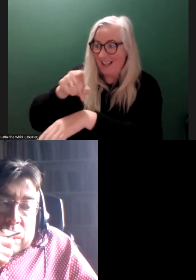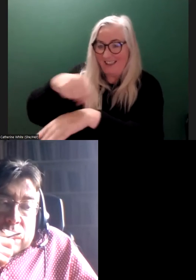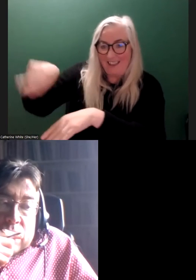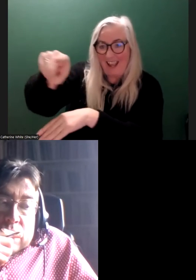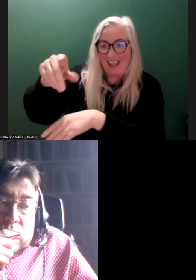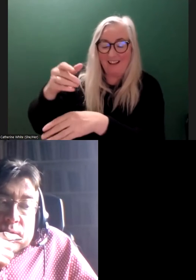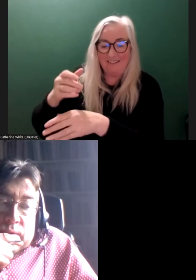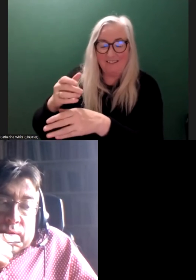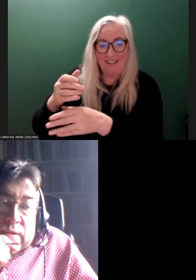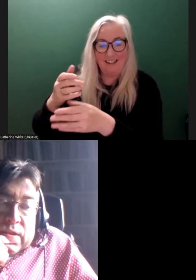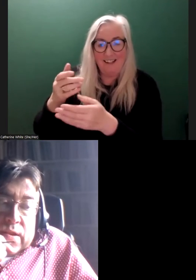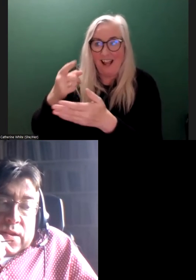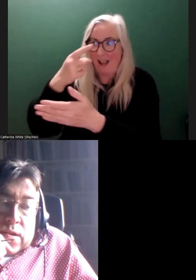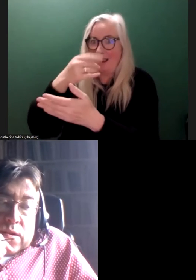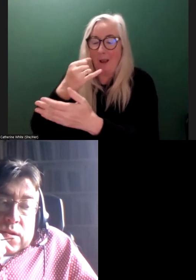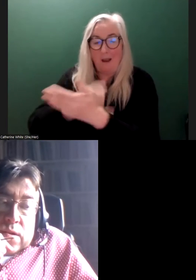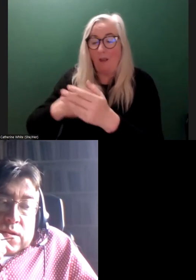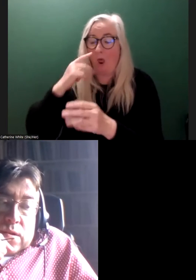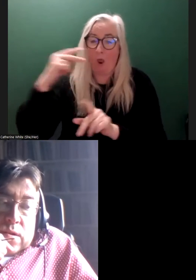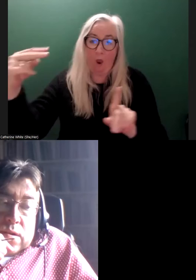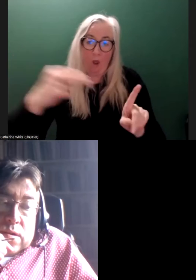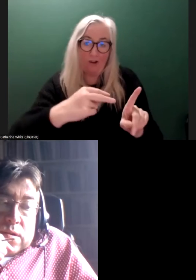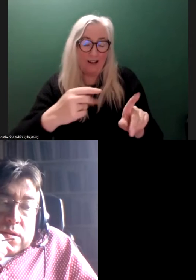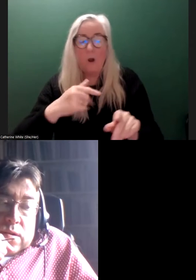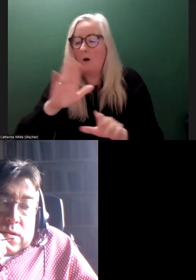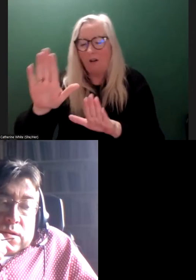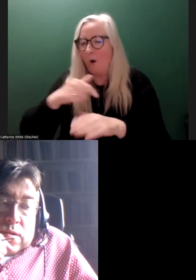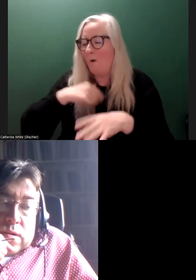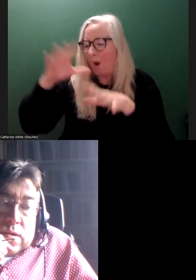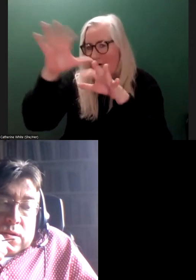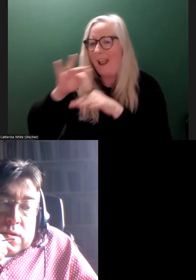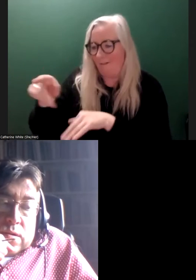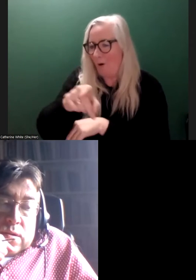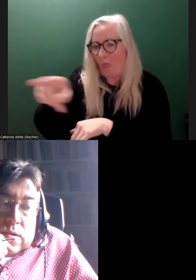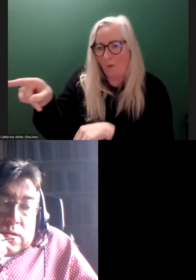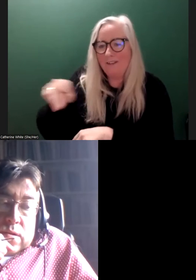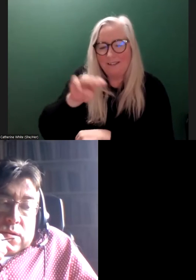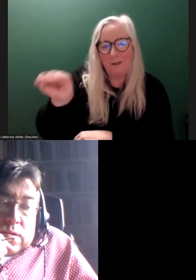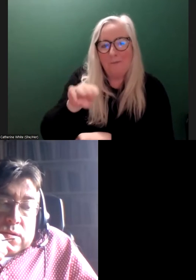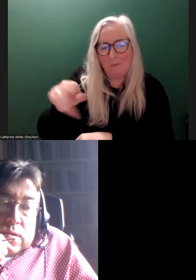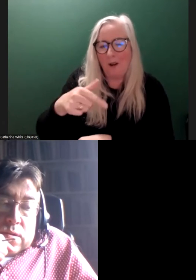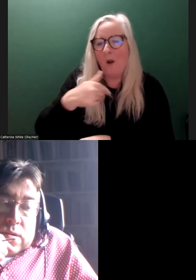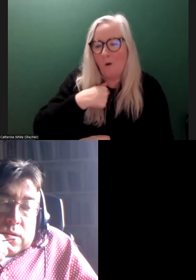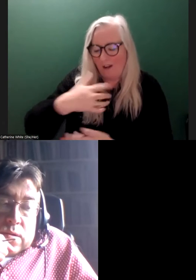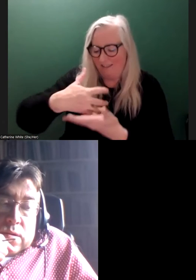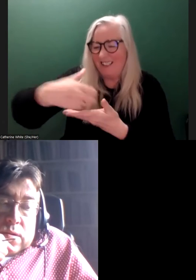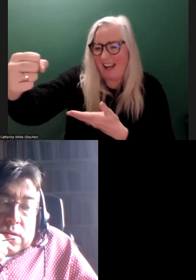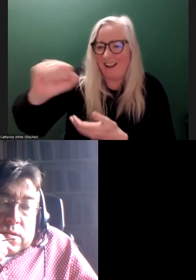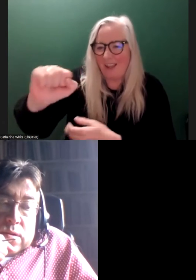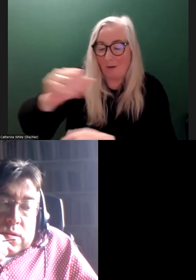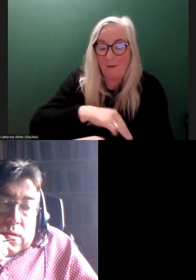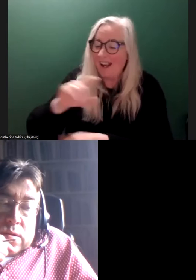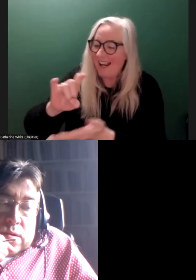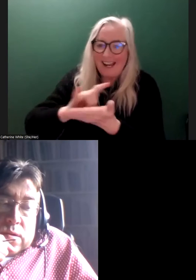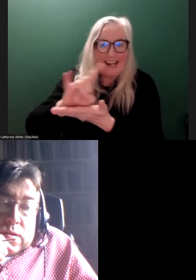impairments that still says, look, we'll take care of these people. We'll take care of this problem. This is a historical thing.